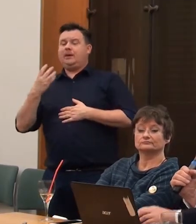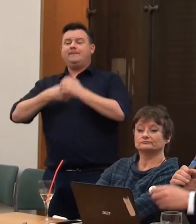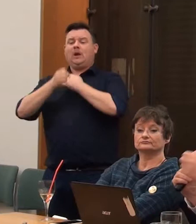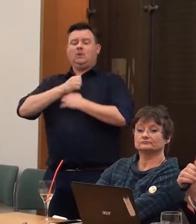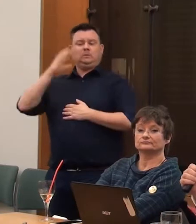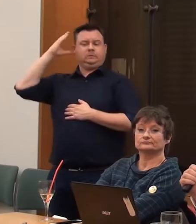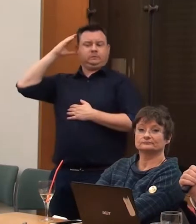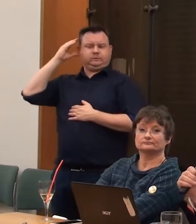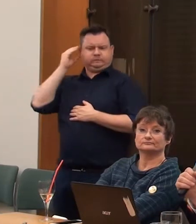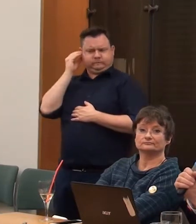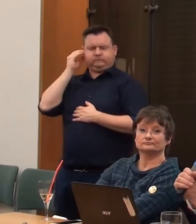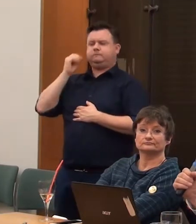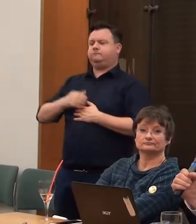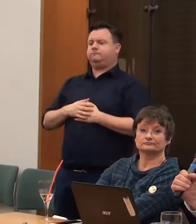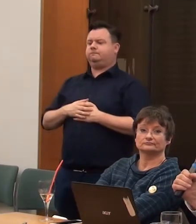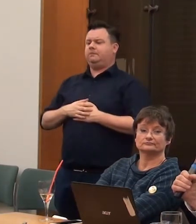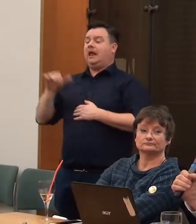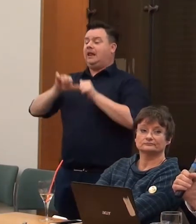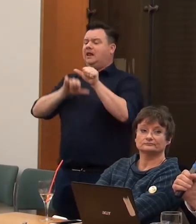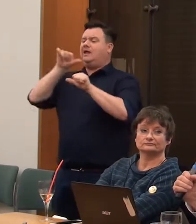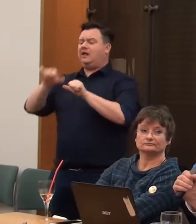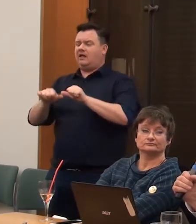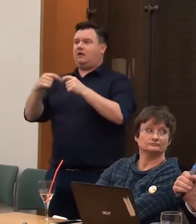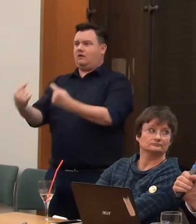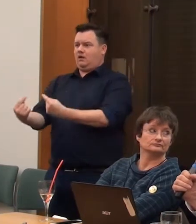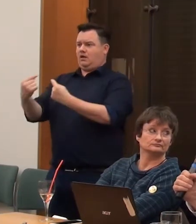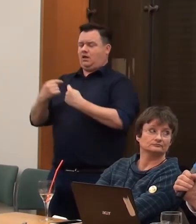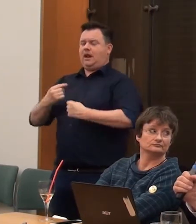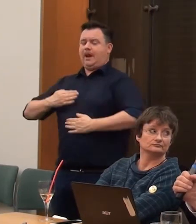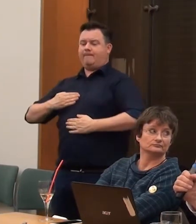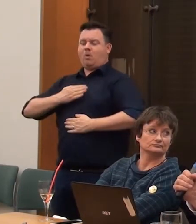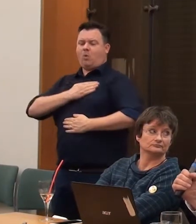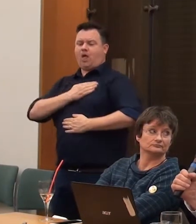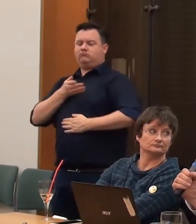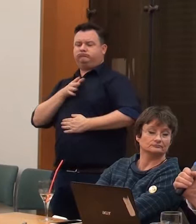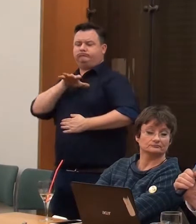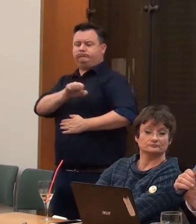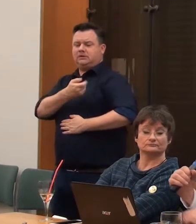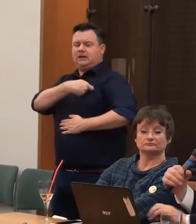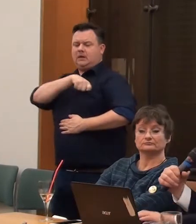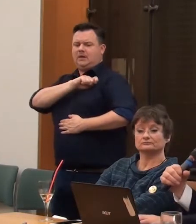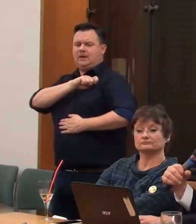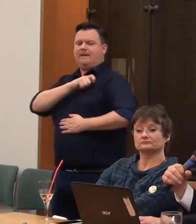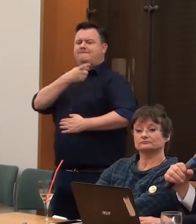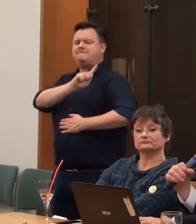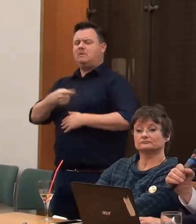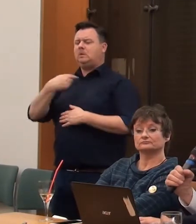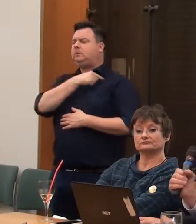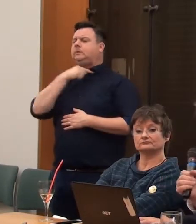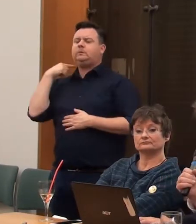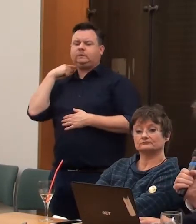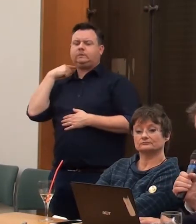which was followed then by the invasion of Napoleon into Spain, where there was a lot of slaughter of people. And this